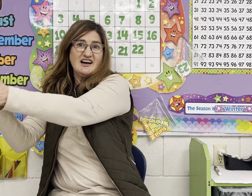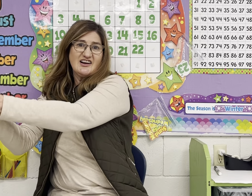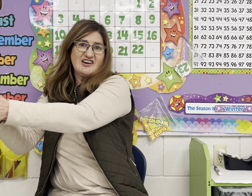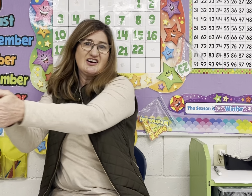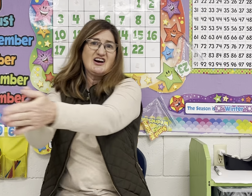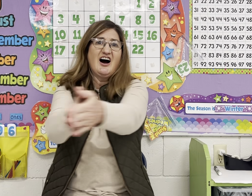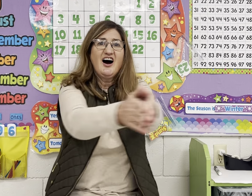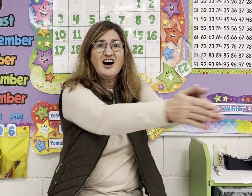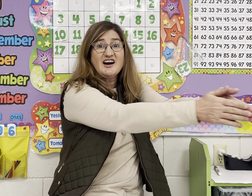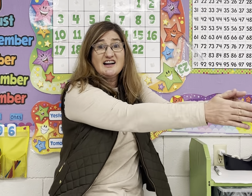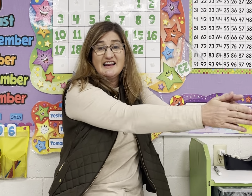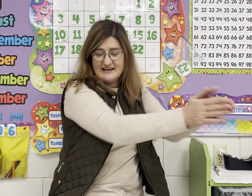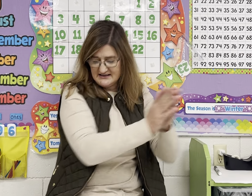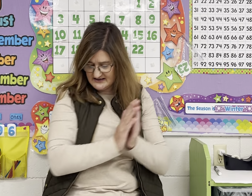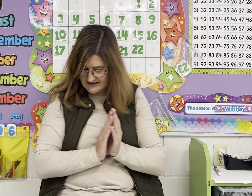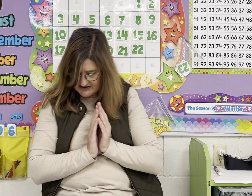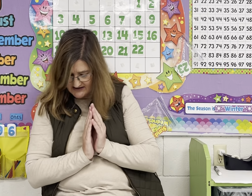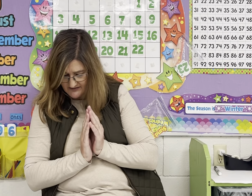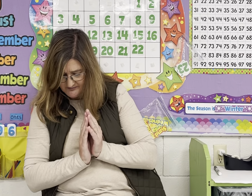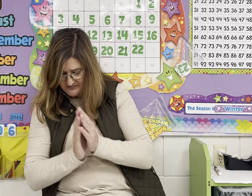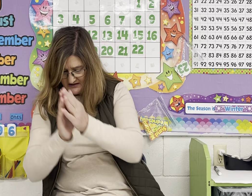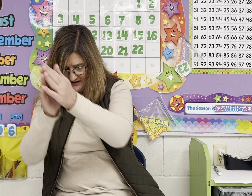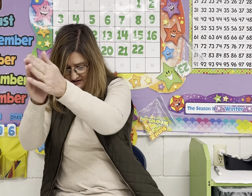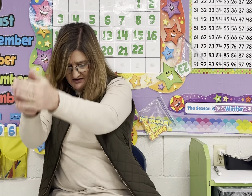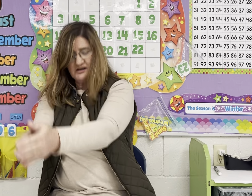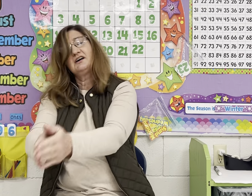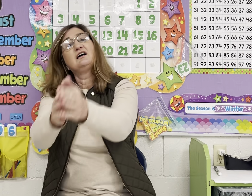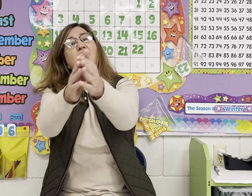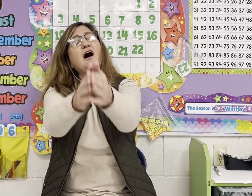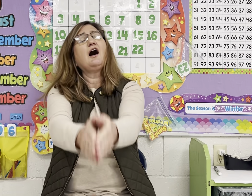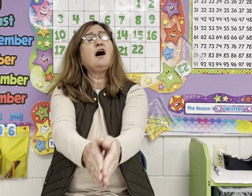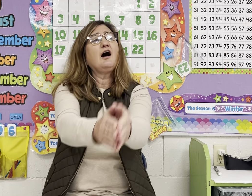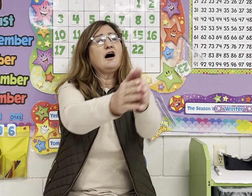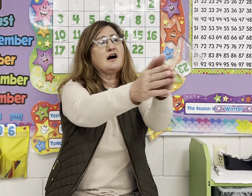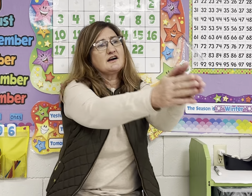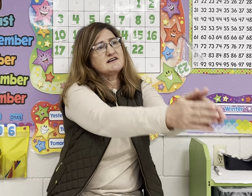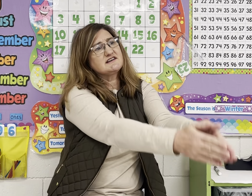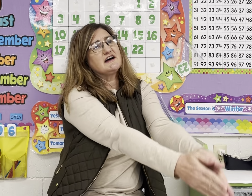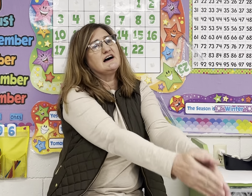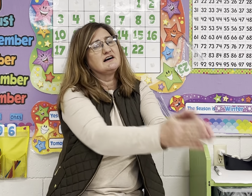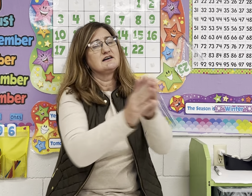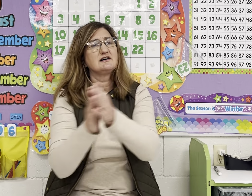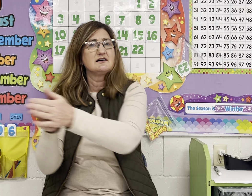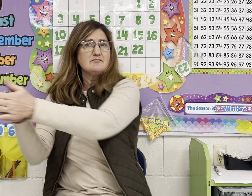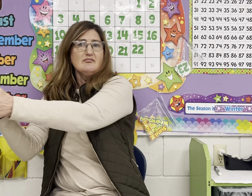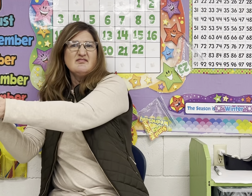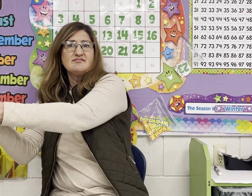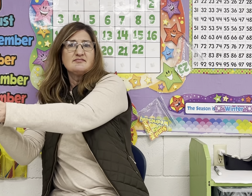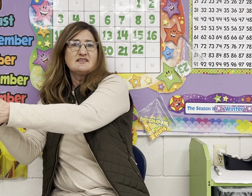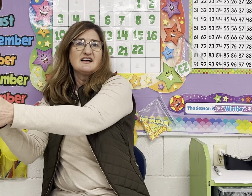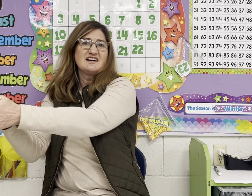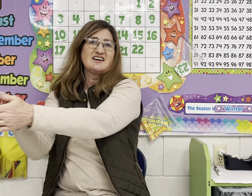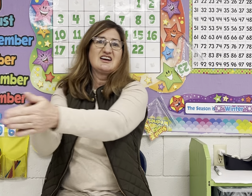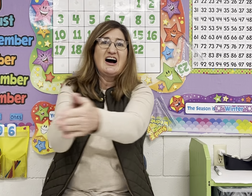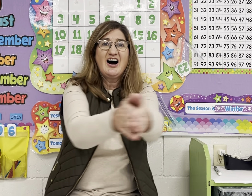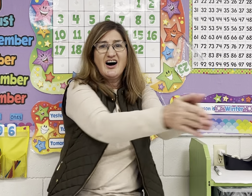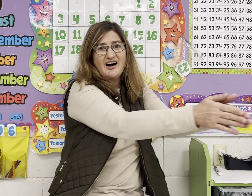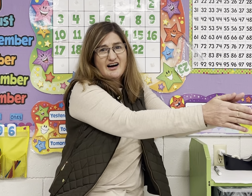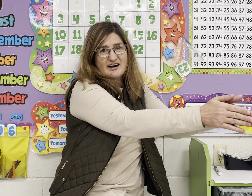garlic, g-ar-d, guard.